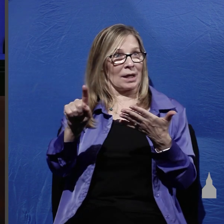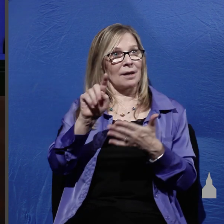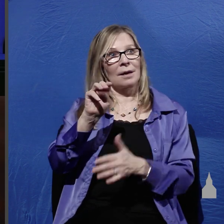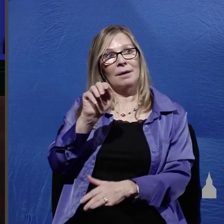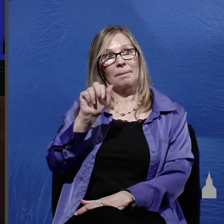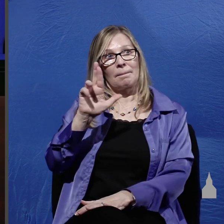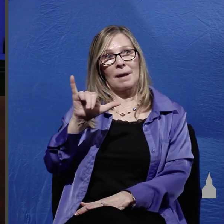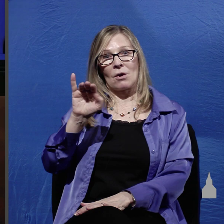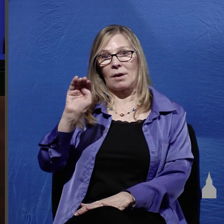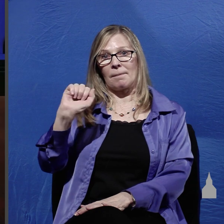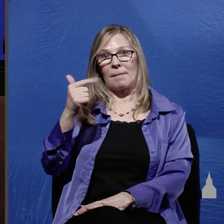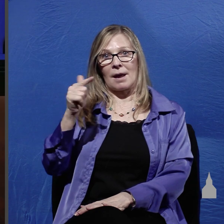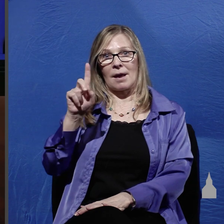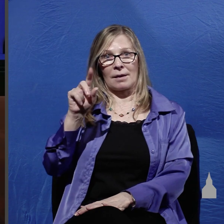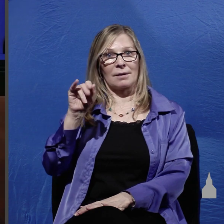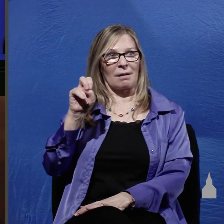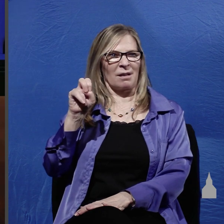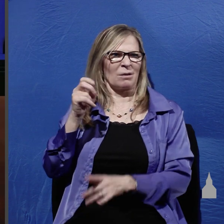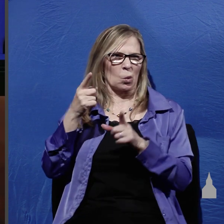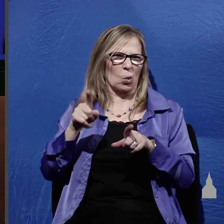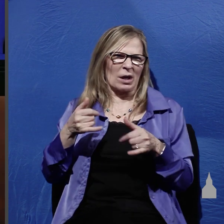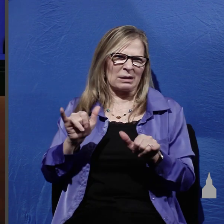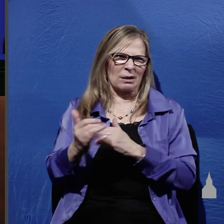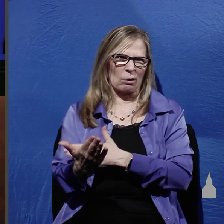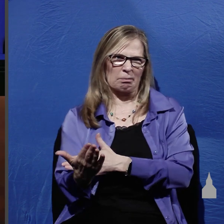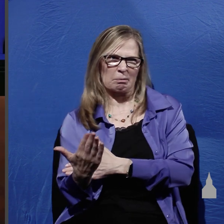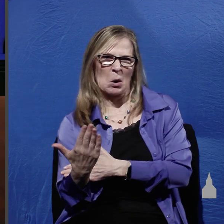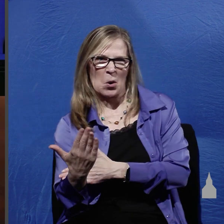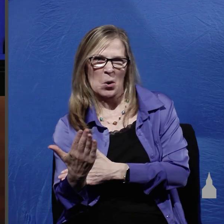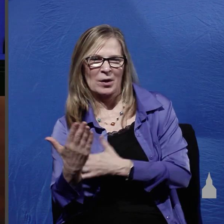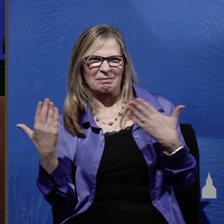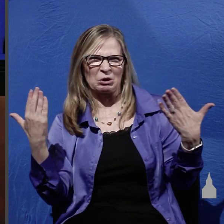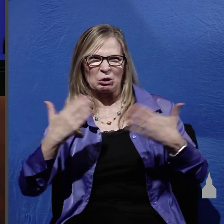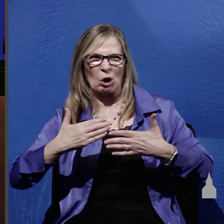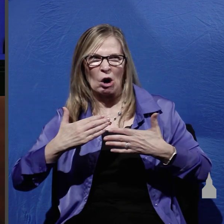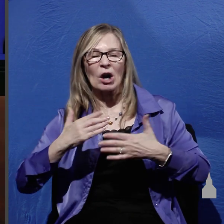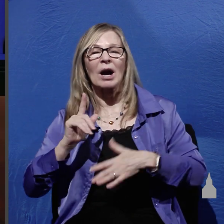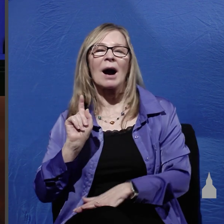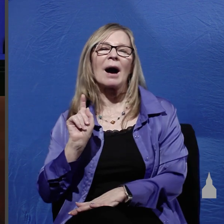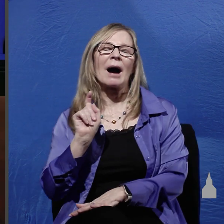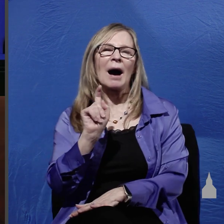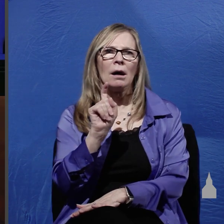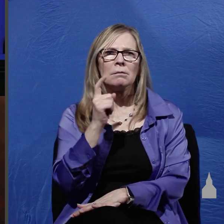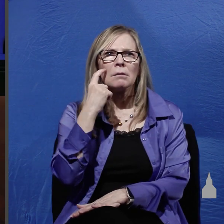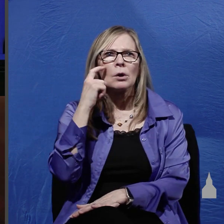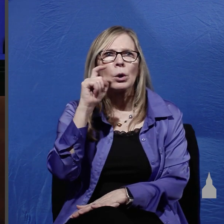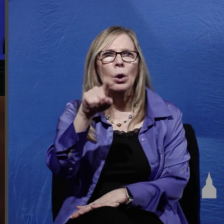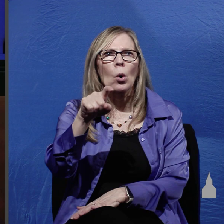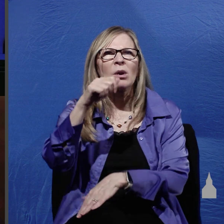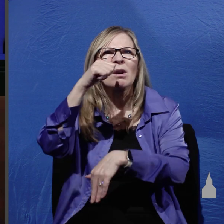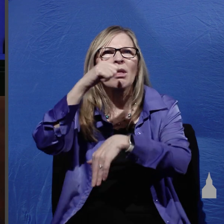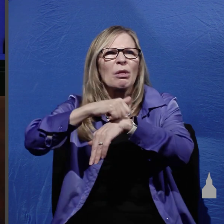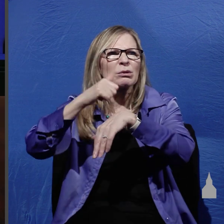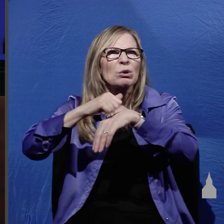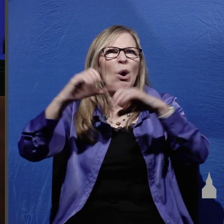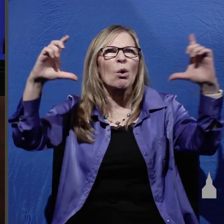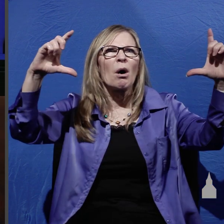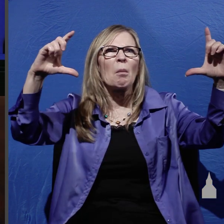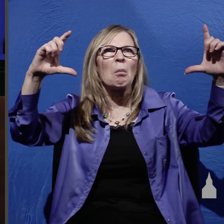the tomb while it was still dark and saw the stone already taken away from the tomb now the story opens but not with